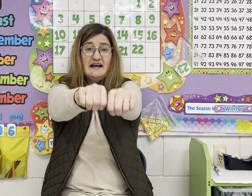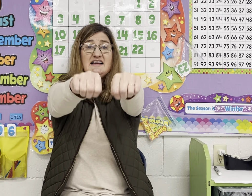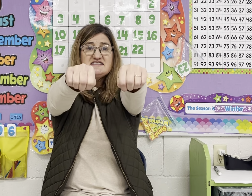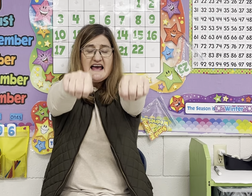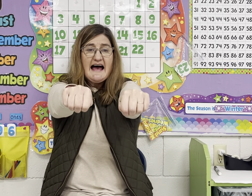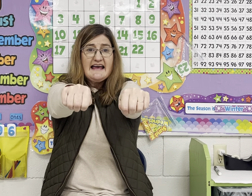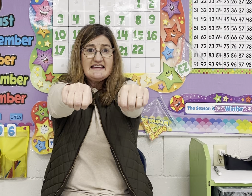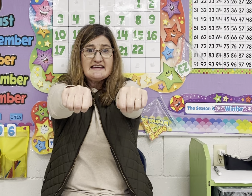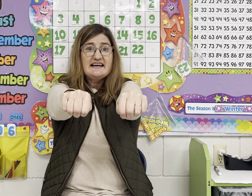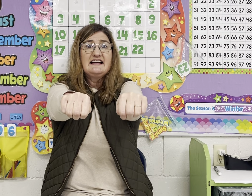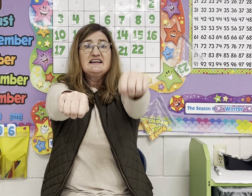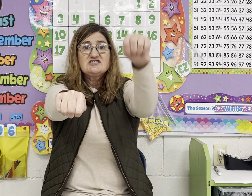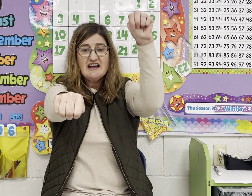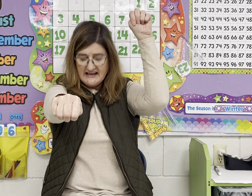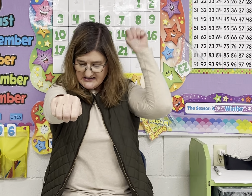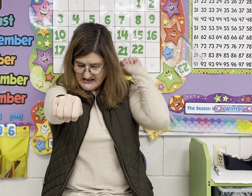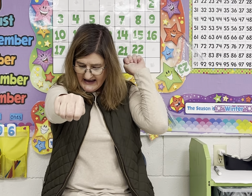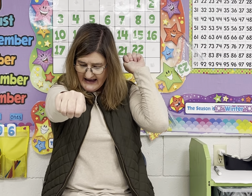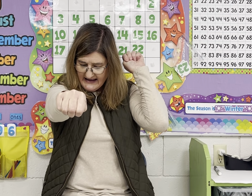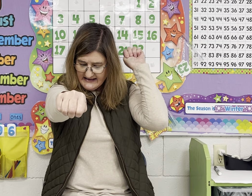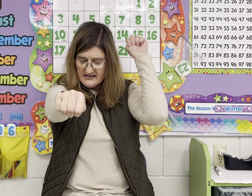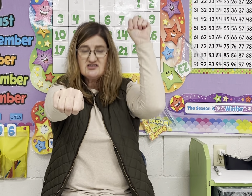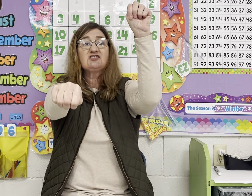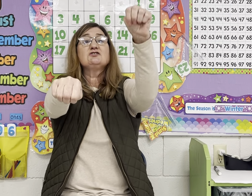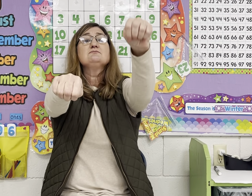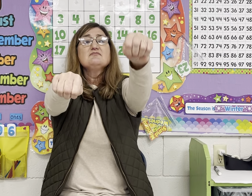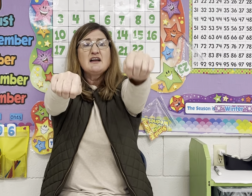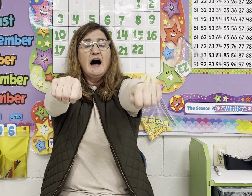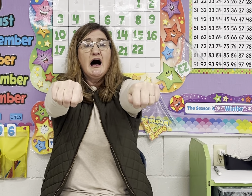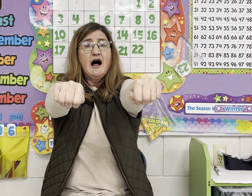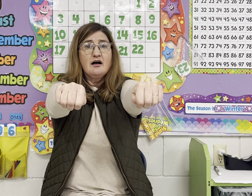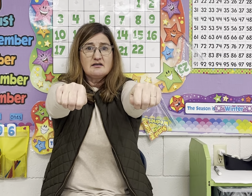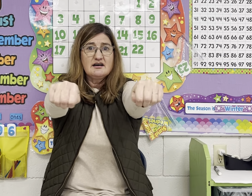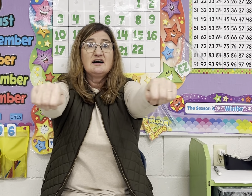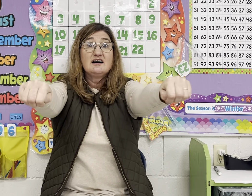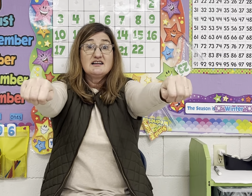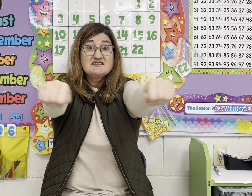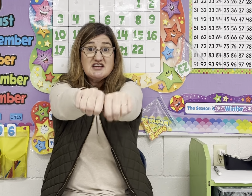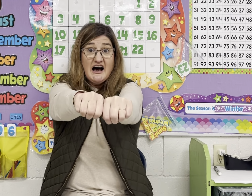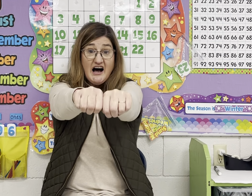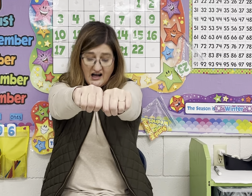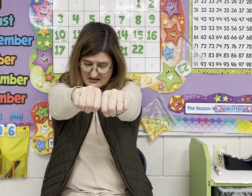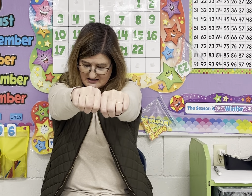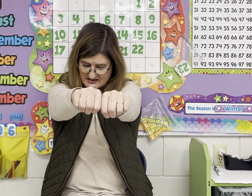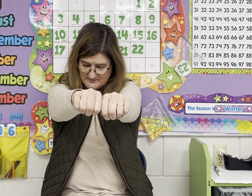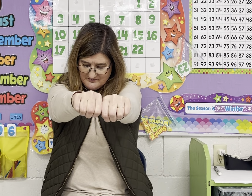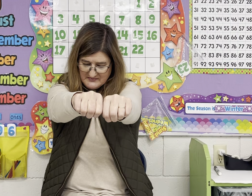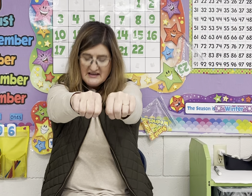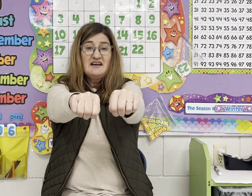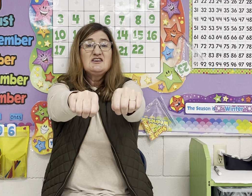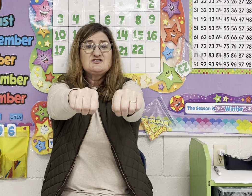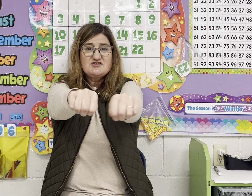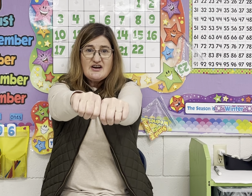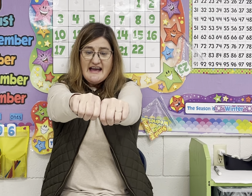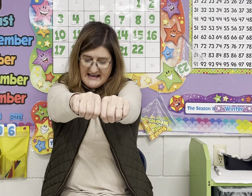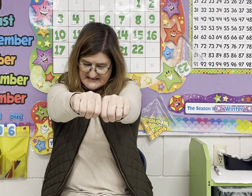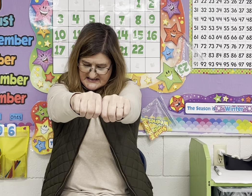Take. Change A to all. Talk. Talk. Dress.